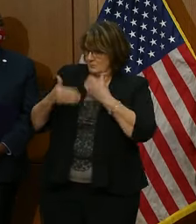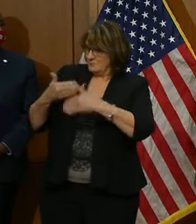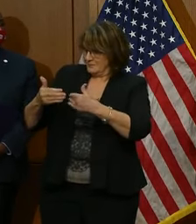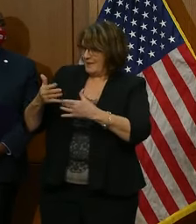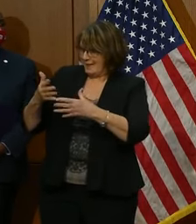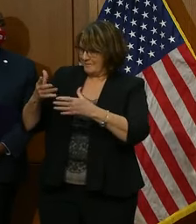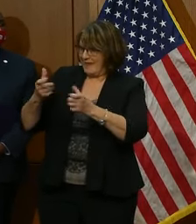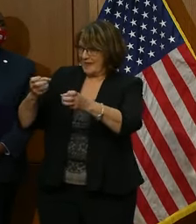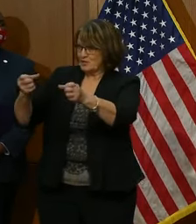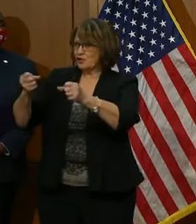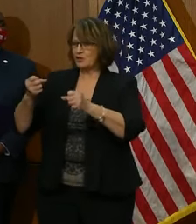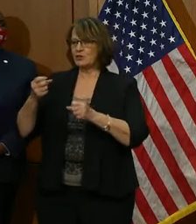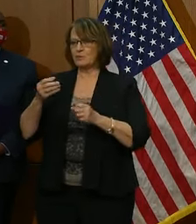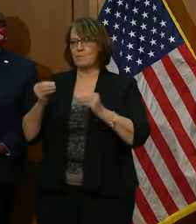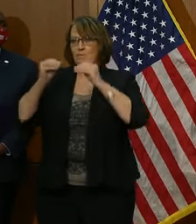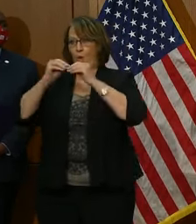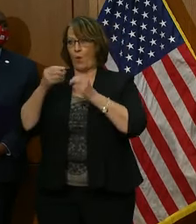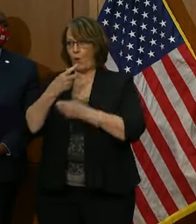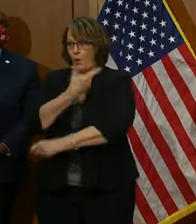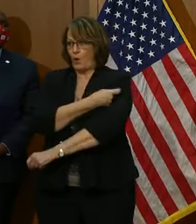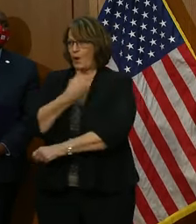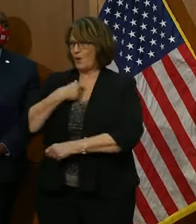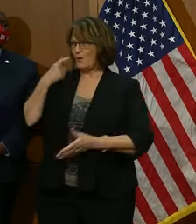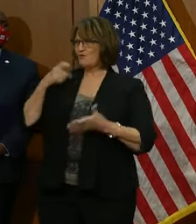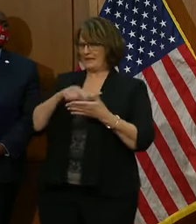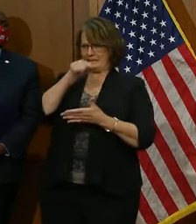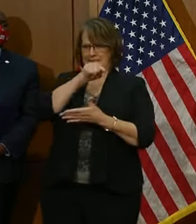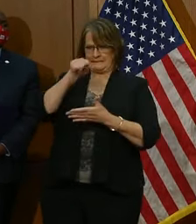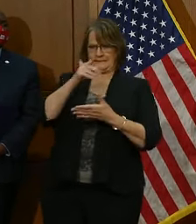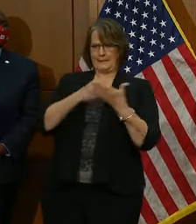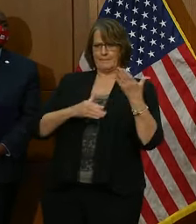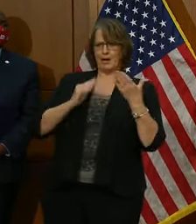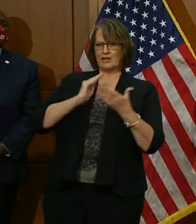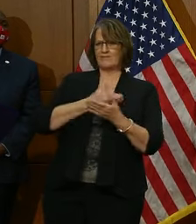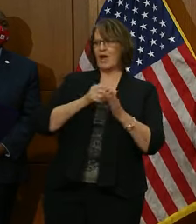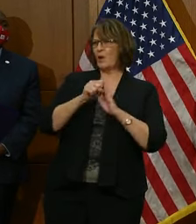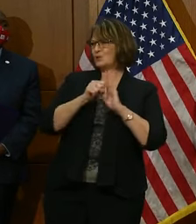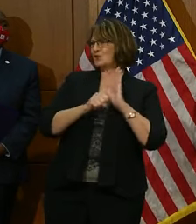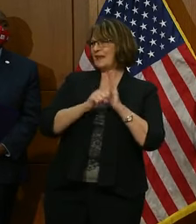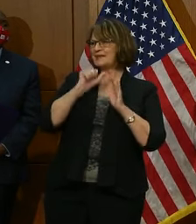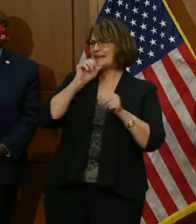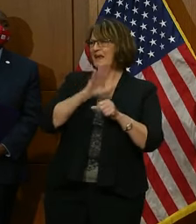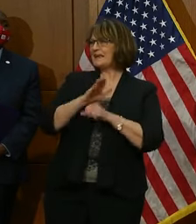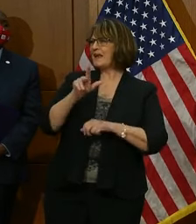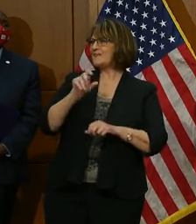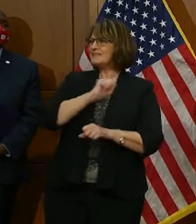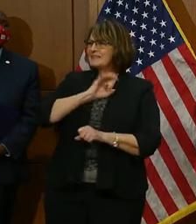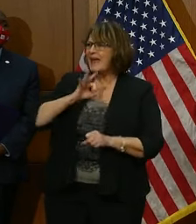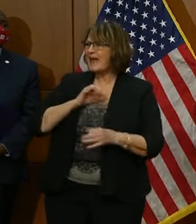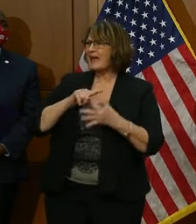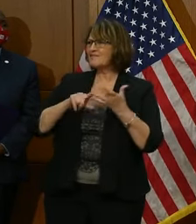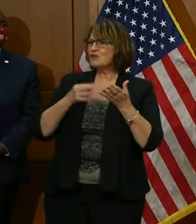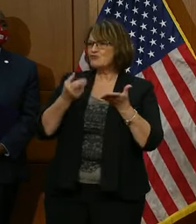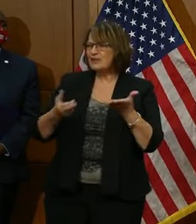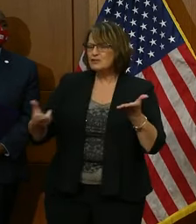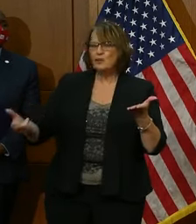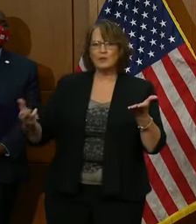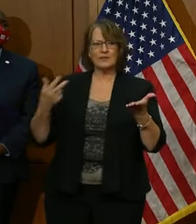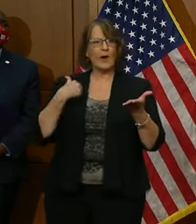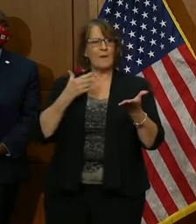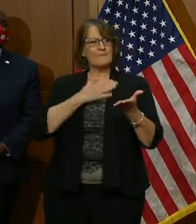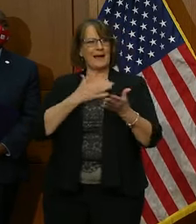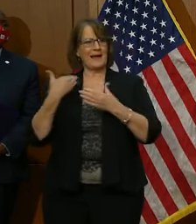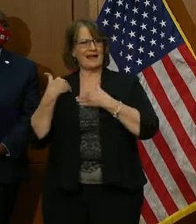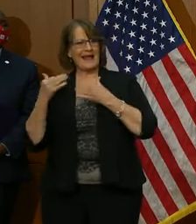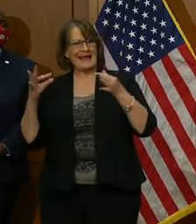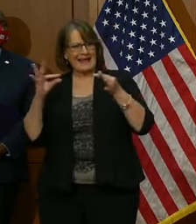We do recognize that there are certain parts of our state that need more resources, and so part of my role is helping connect the local health